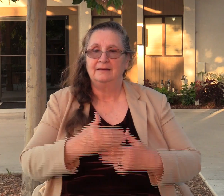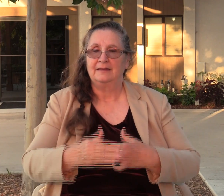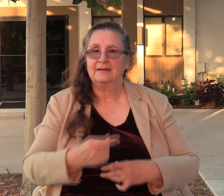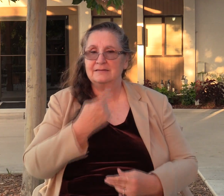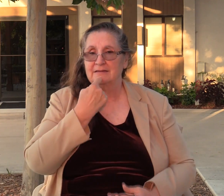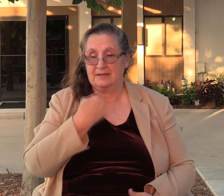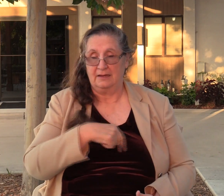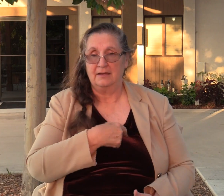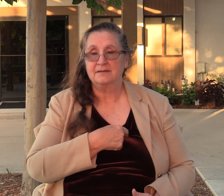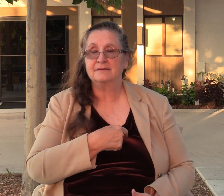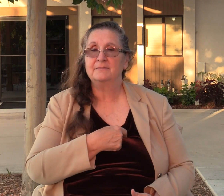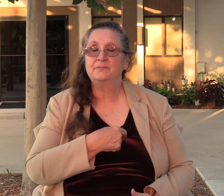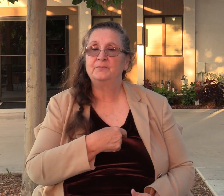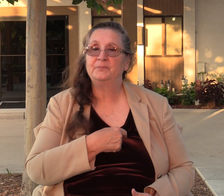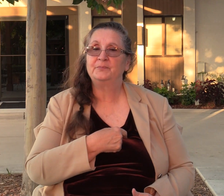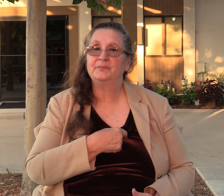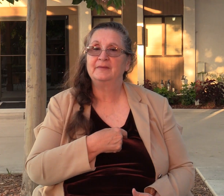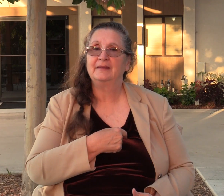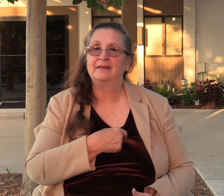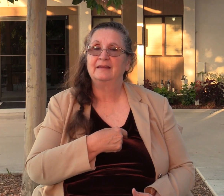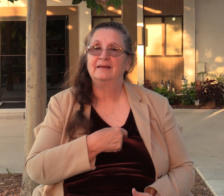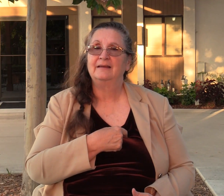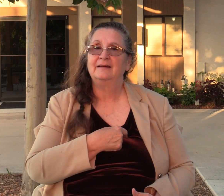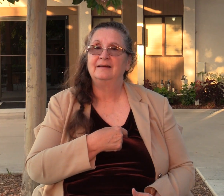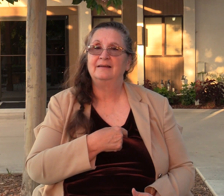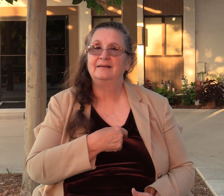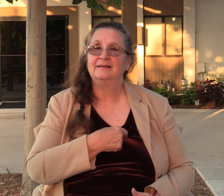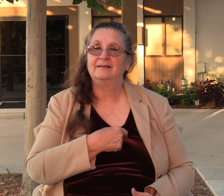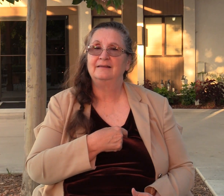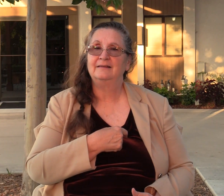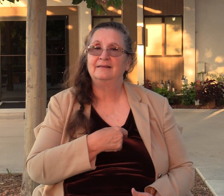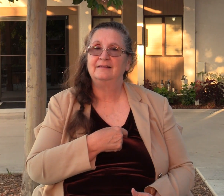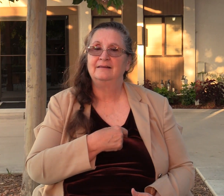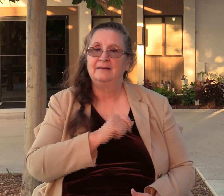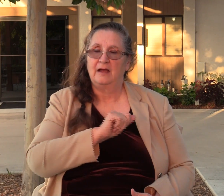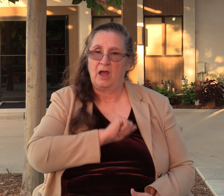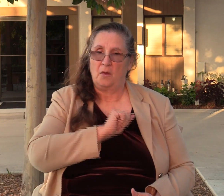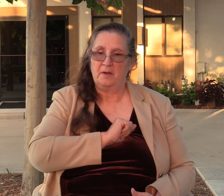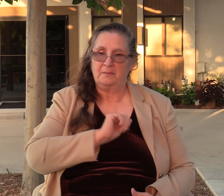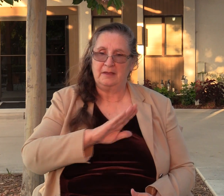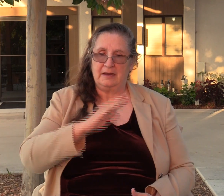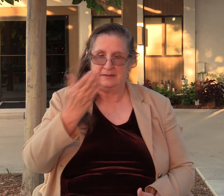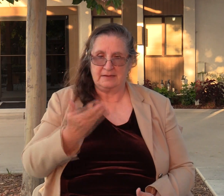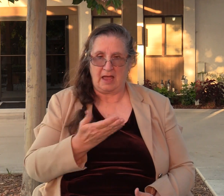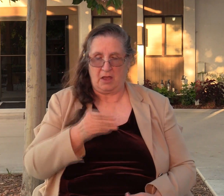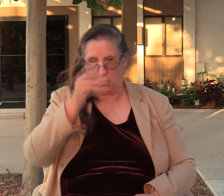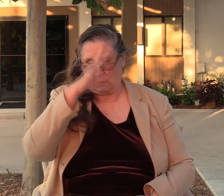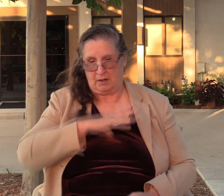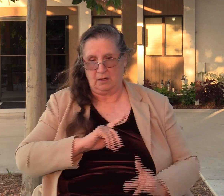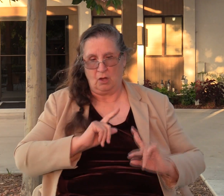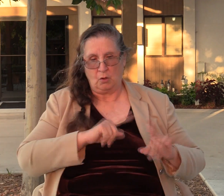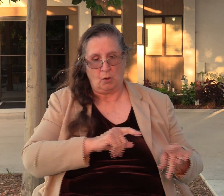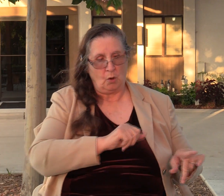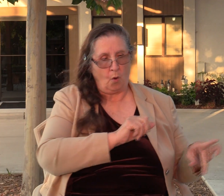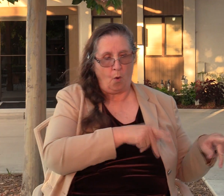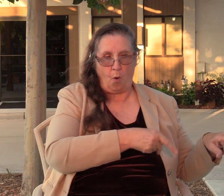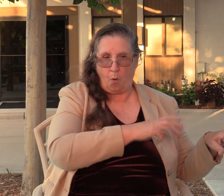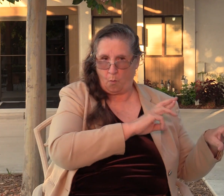Abimelech and his hired men head to Ophrah, okay? You guys may remember